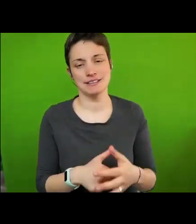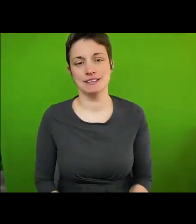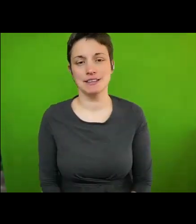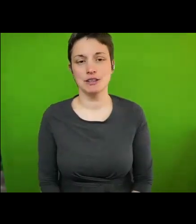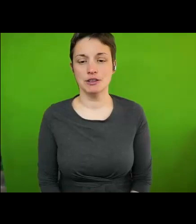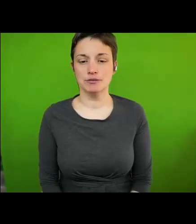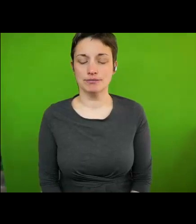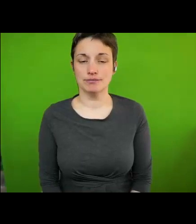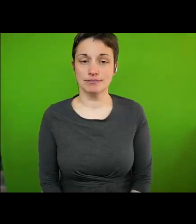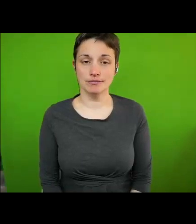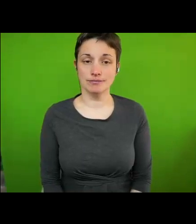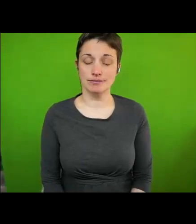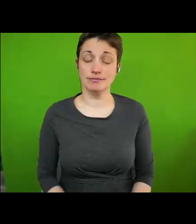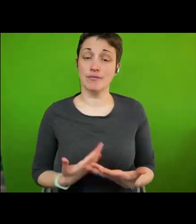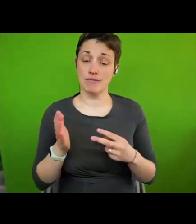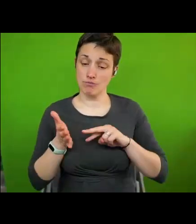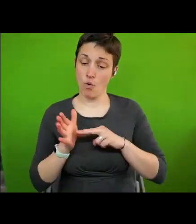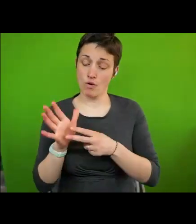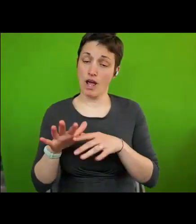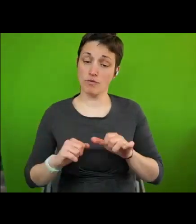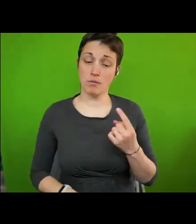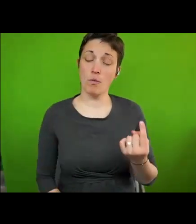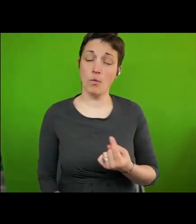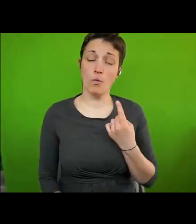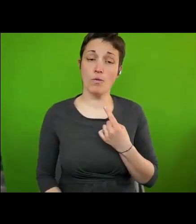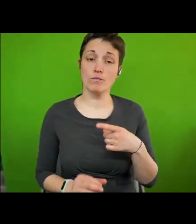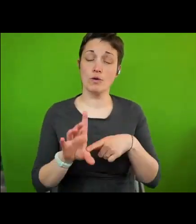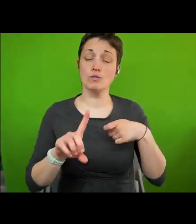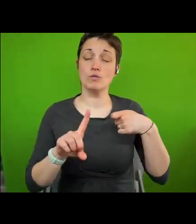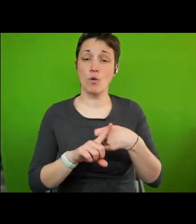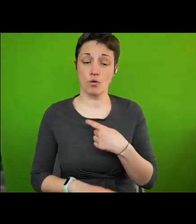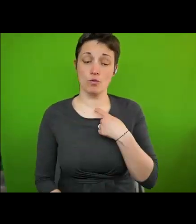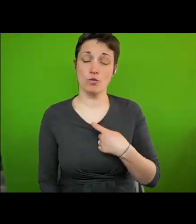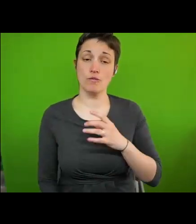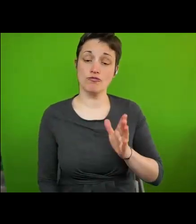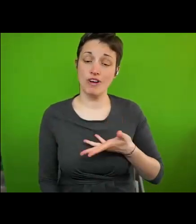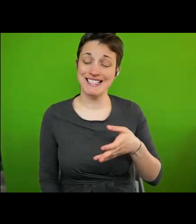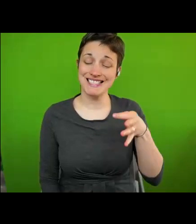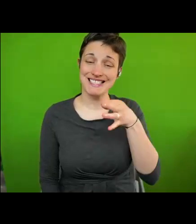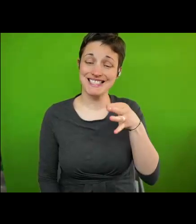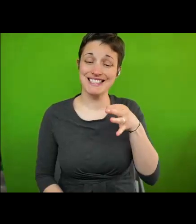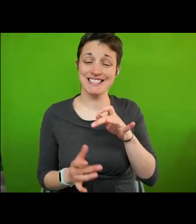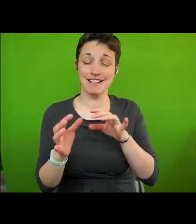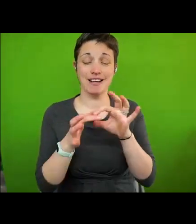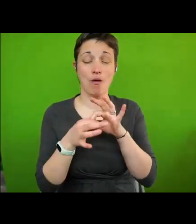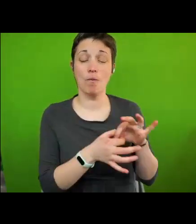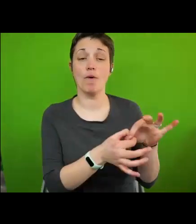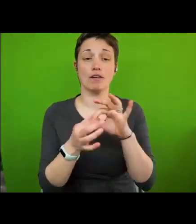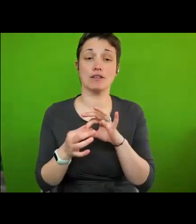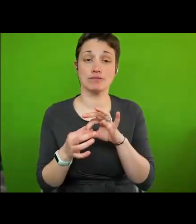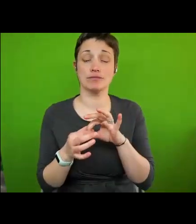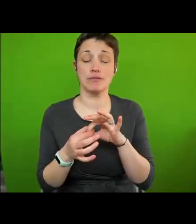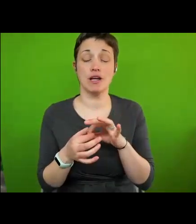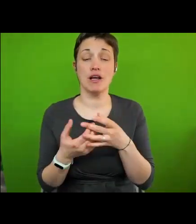The event is organized by the York Human Rights City Network. The network is a civil society-led